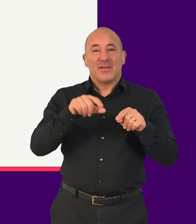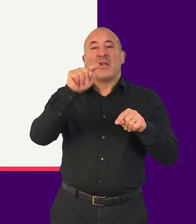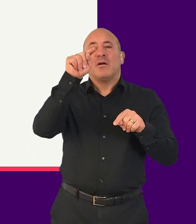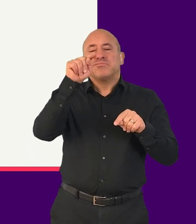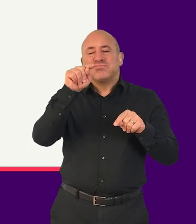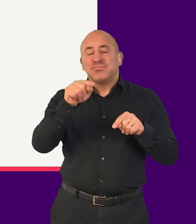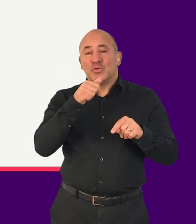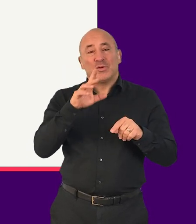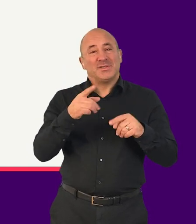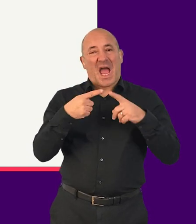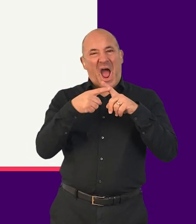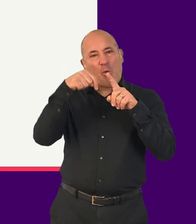keys.